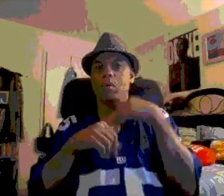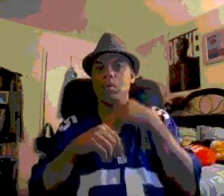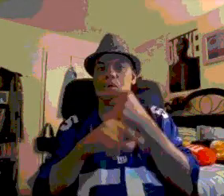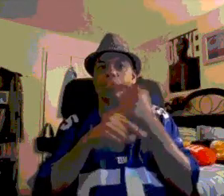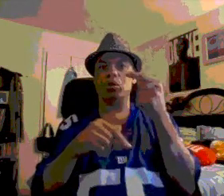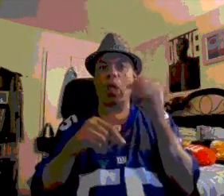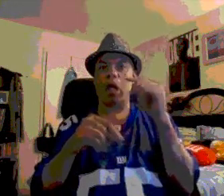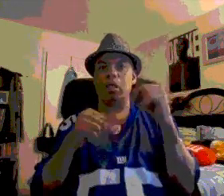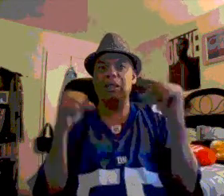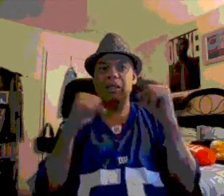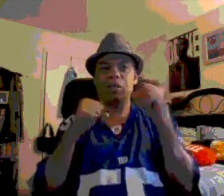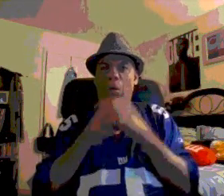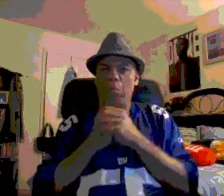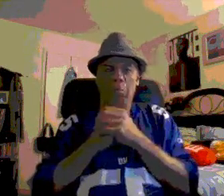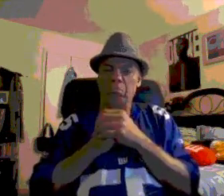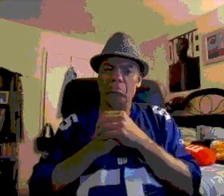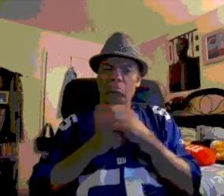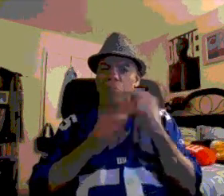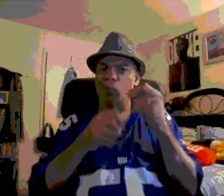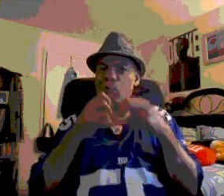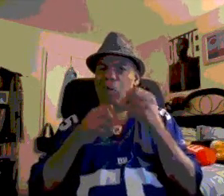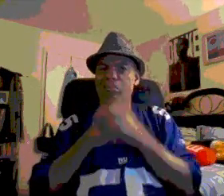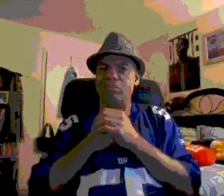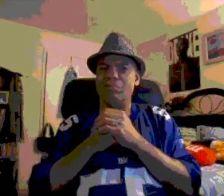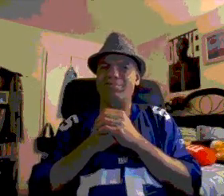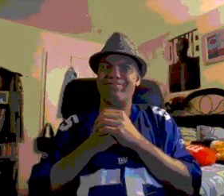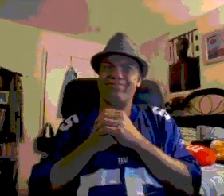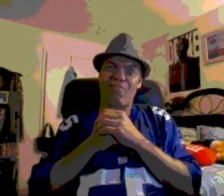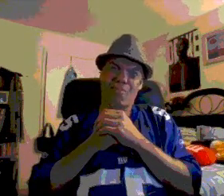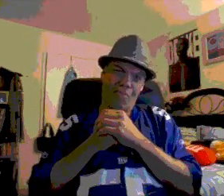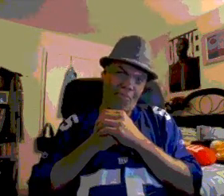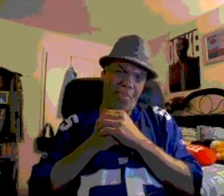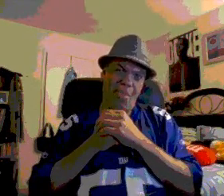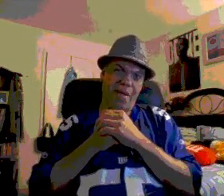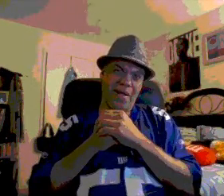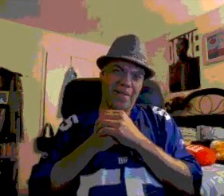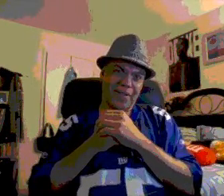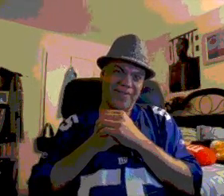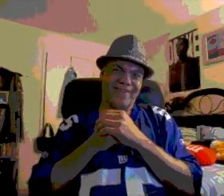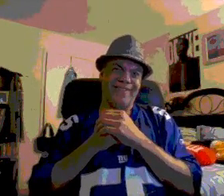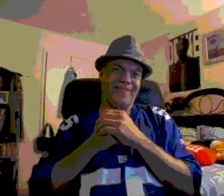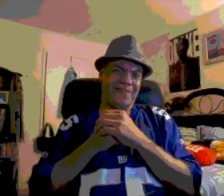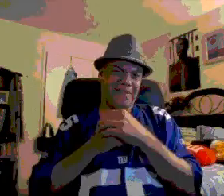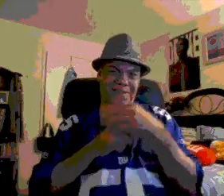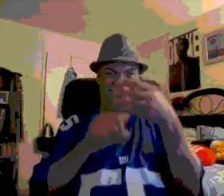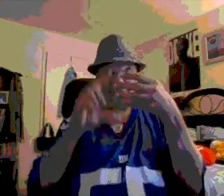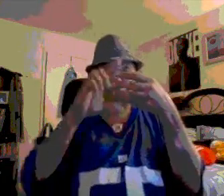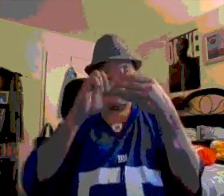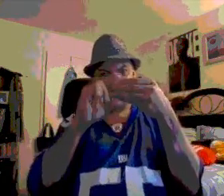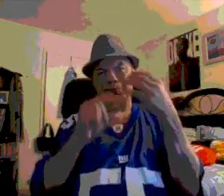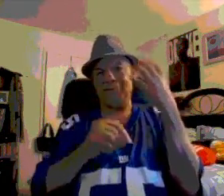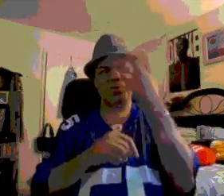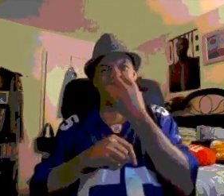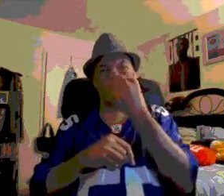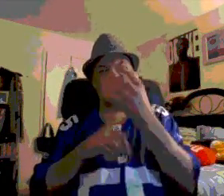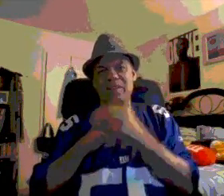Well, what are we going to do about this? What can't we do? We don't know who wrote it. We don't know what they want. We don't know what they're going to do next. Is there anything we do know?